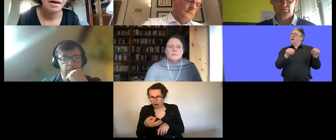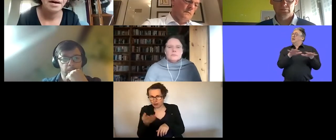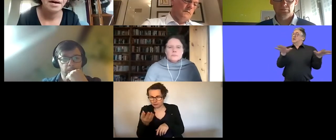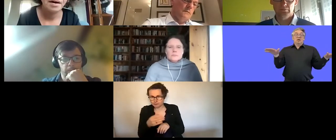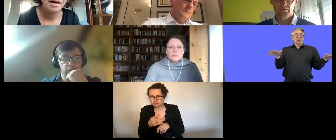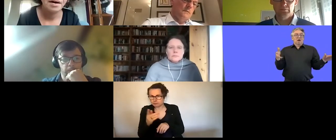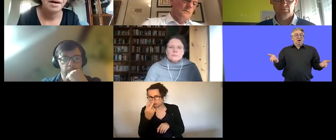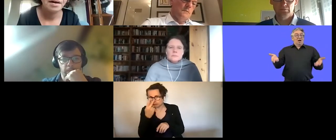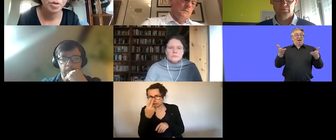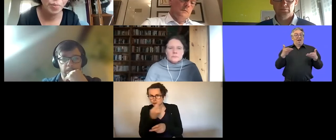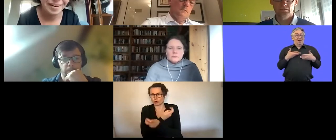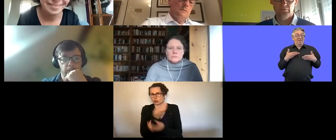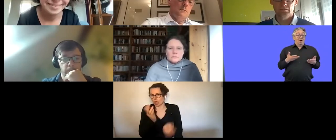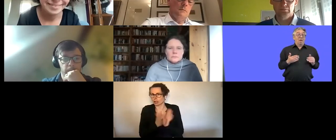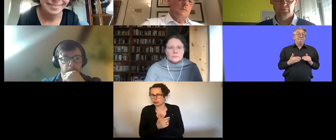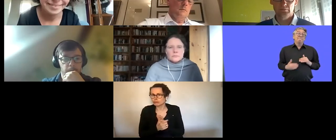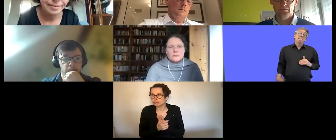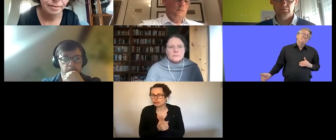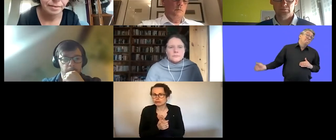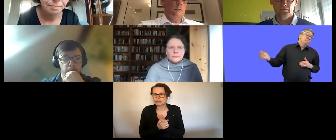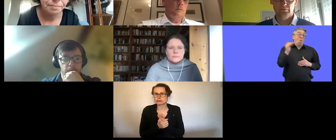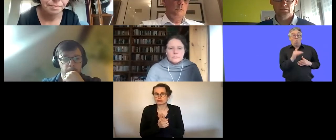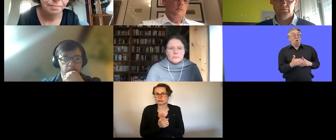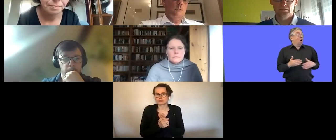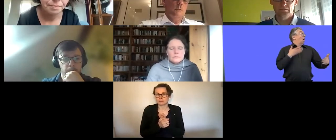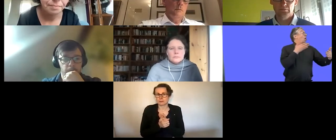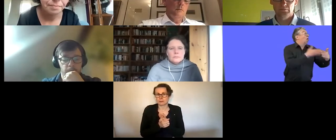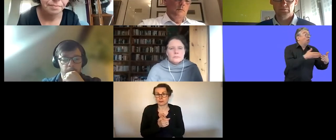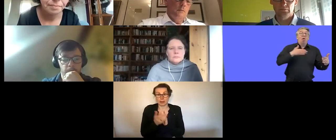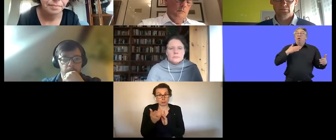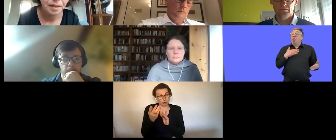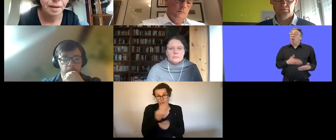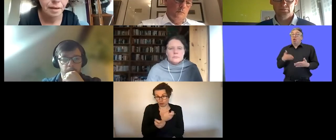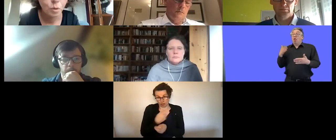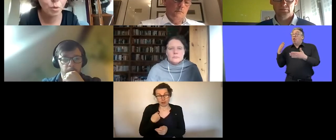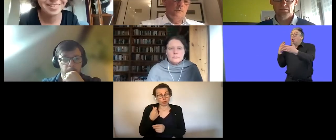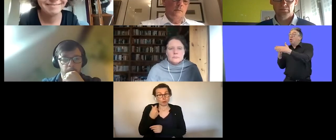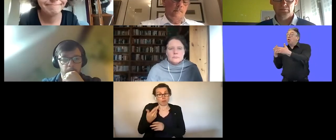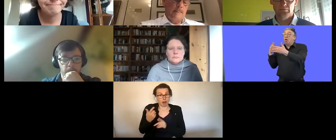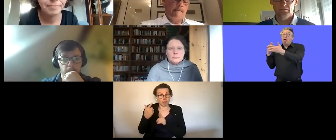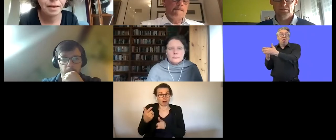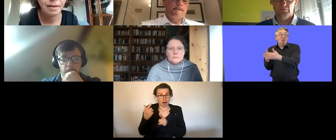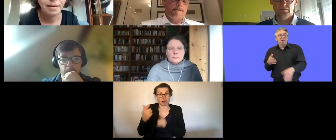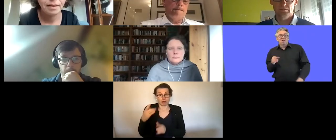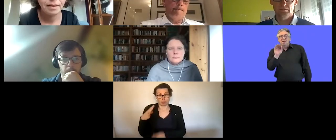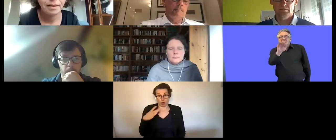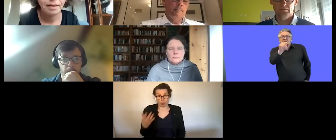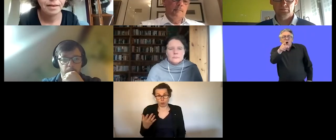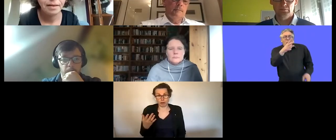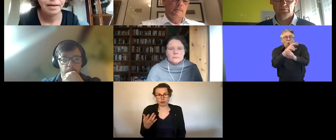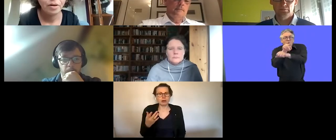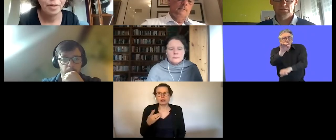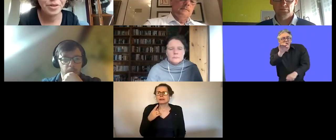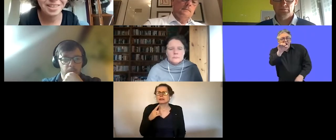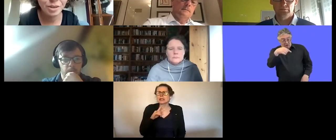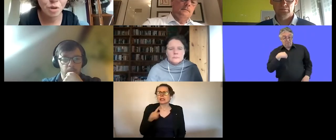uh obstacles for us and i would also like to know about austria because i have visited